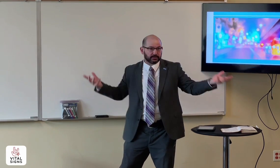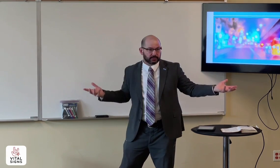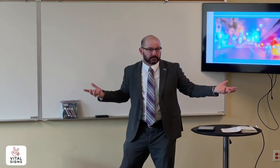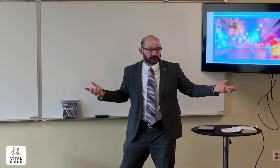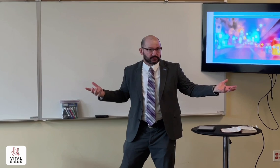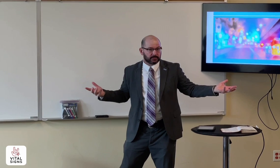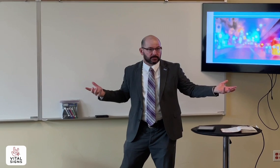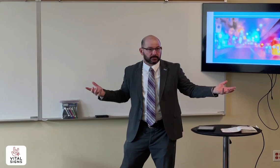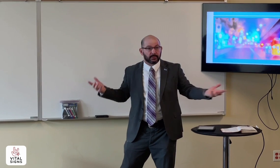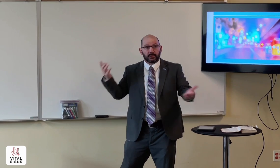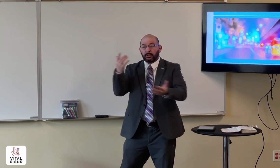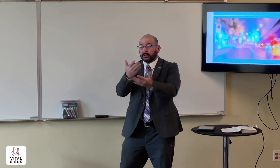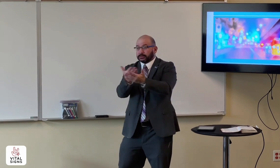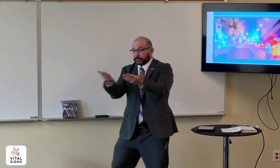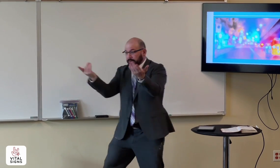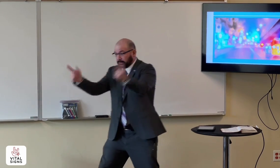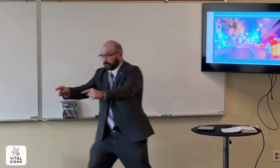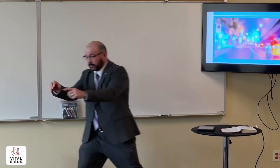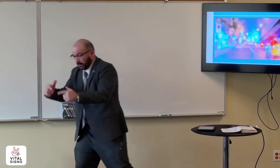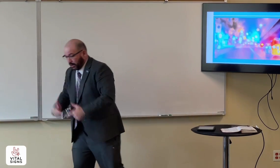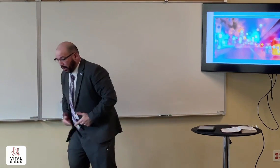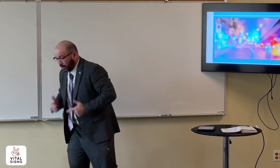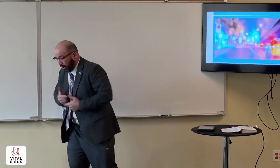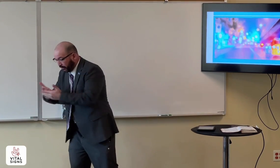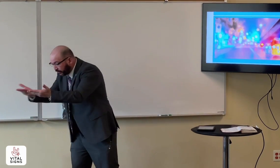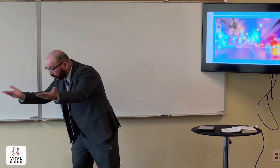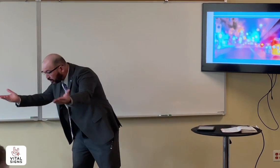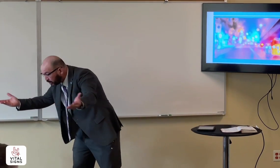are your, like your glasses to life, to the things that happen in life.